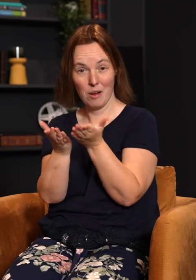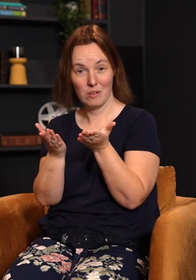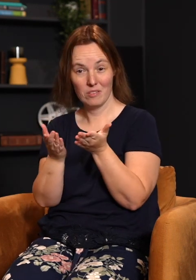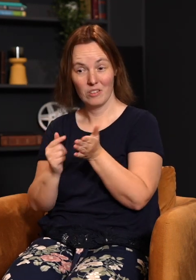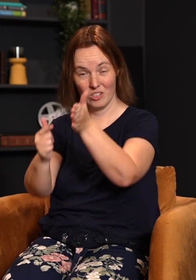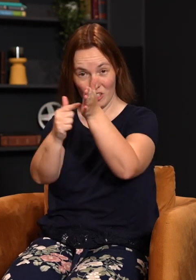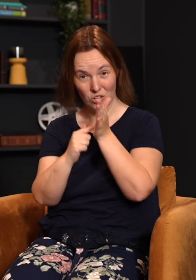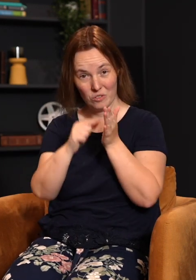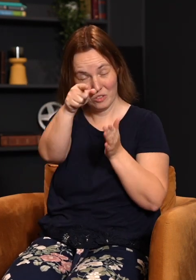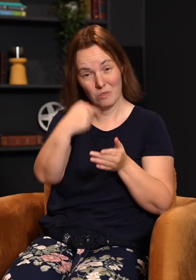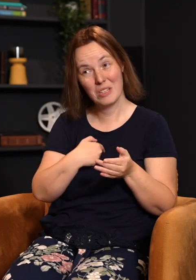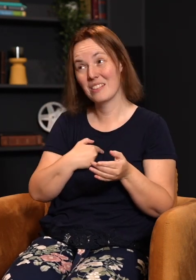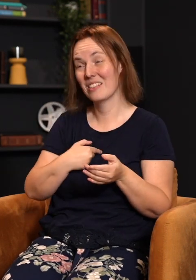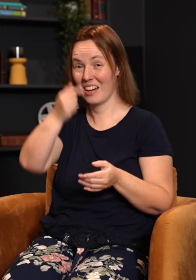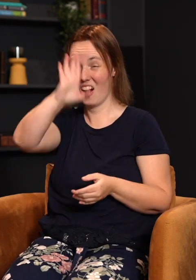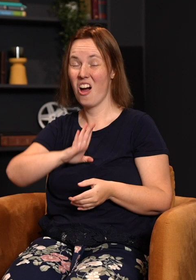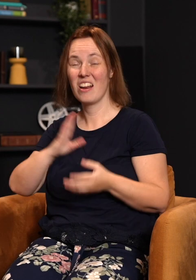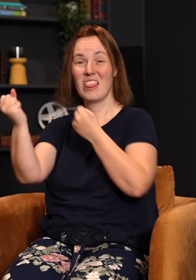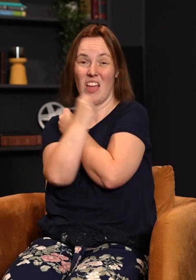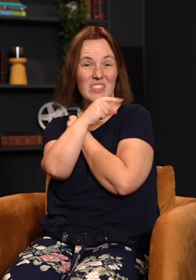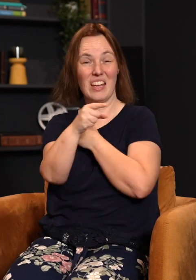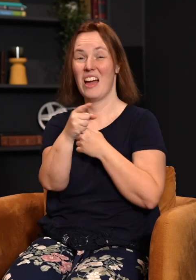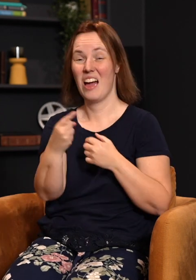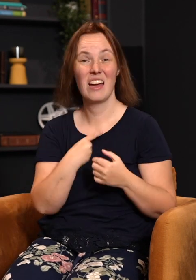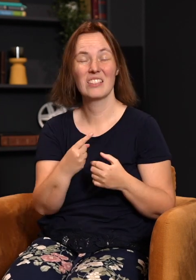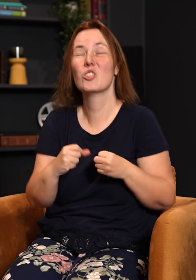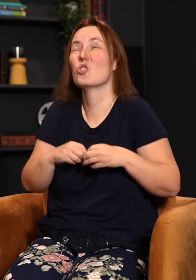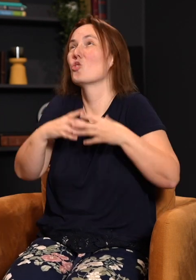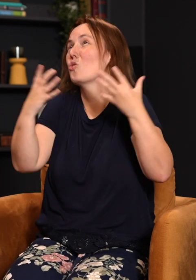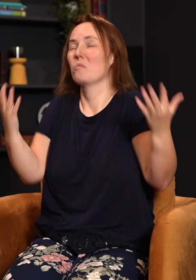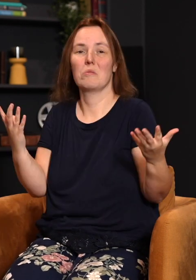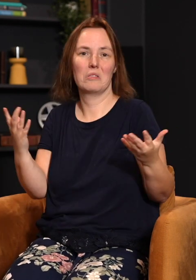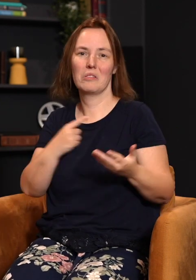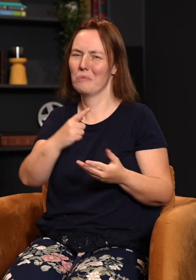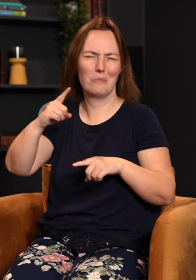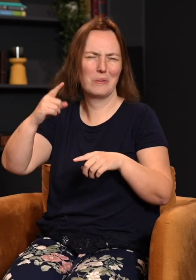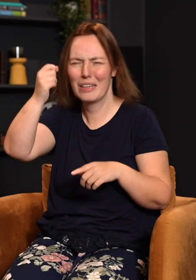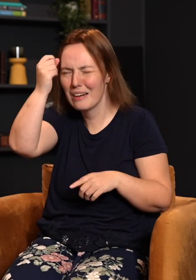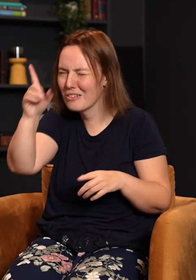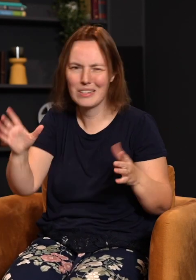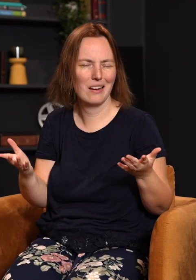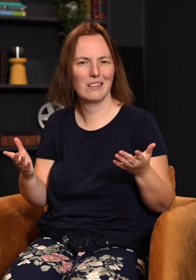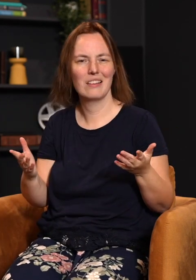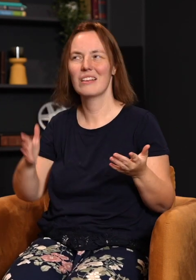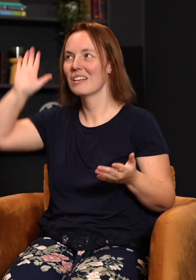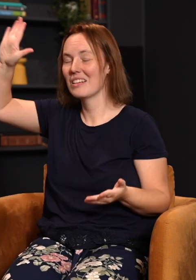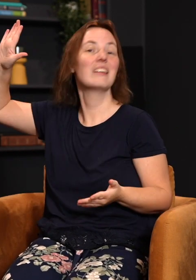that God loves us so much more than we could ever fathom. And in his love, he created